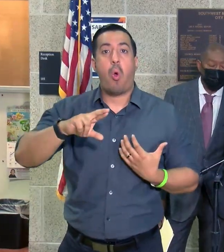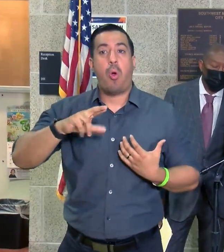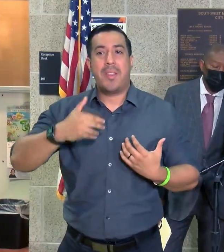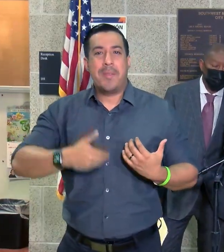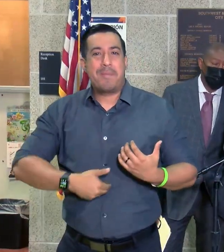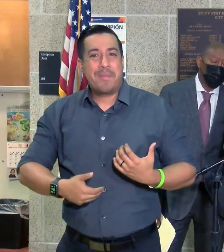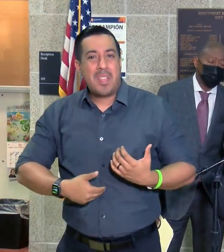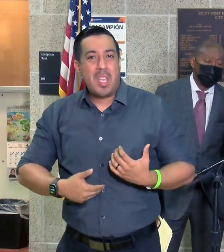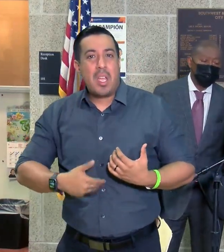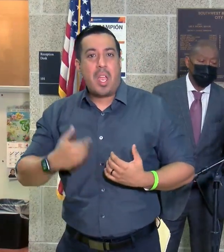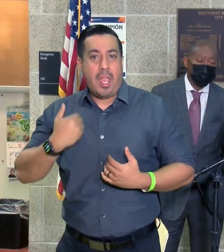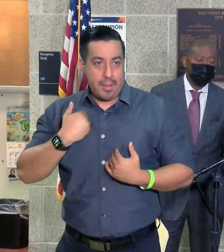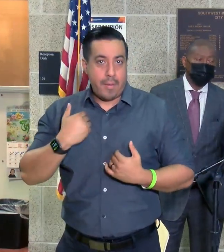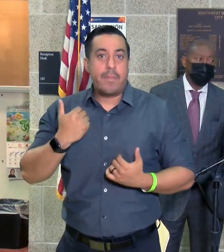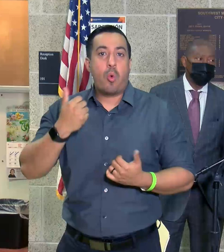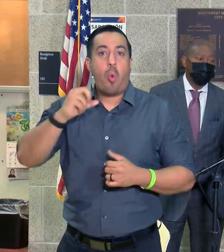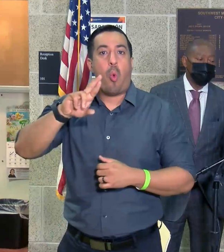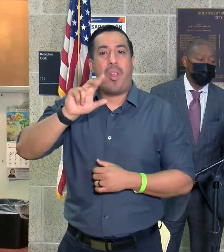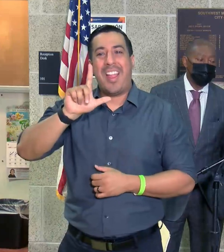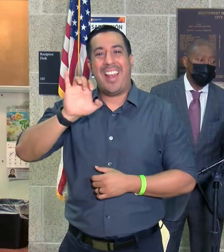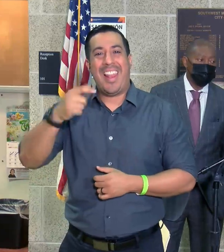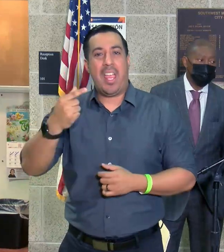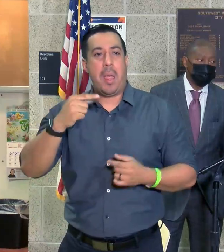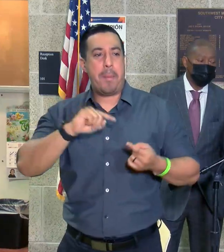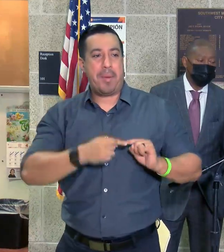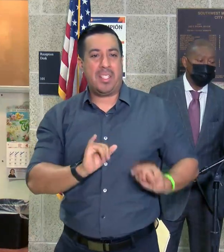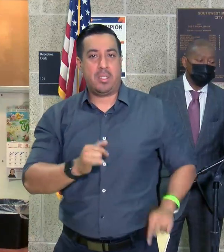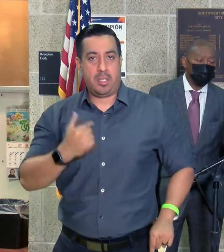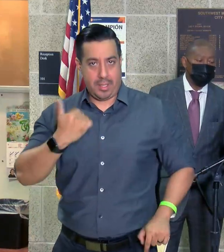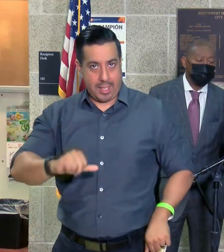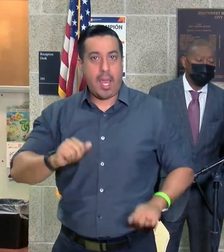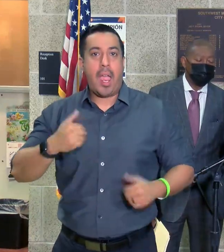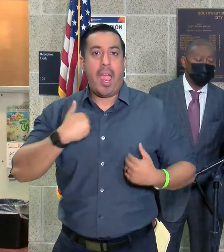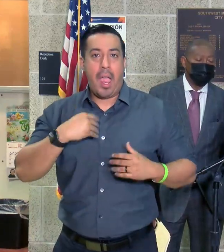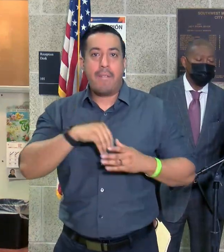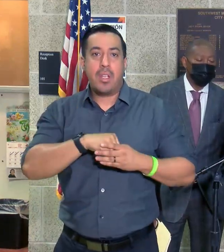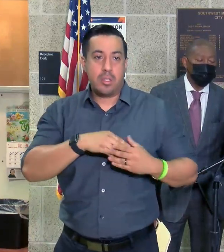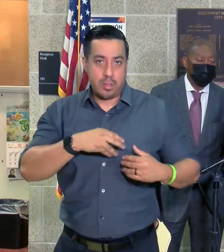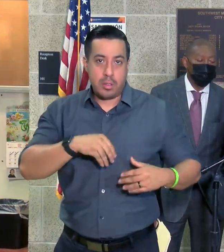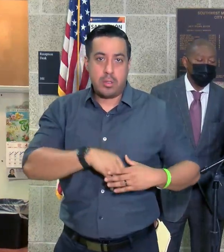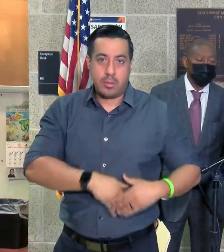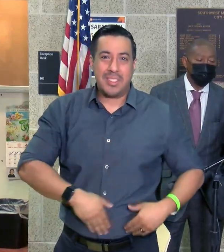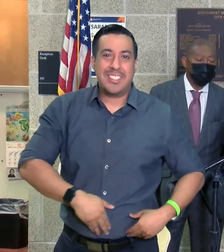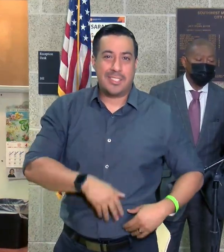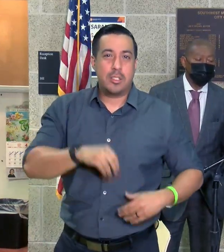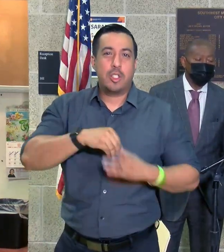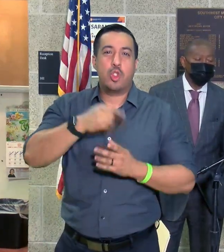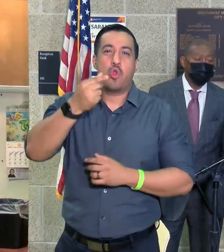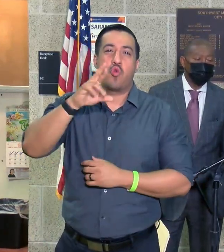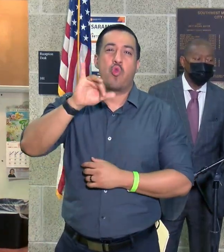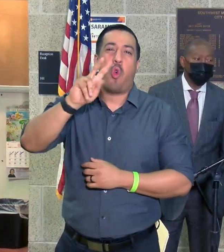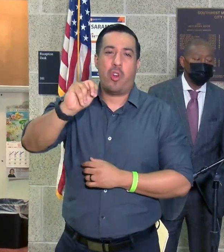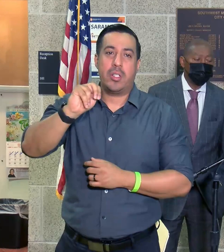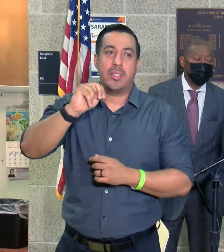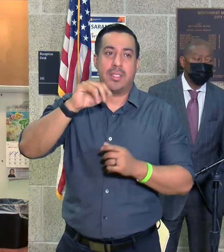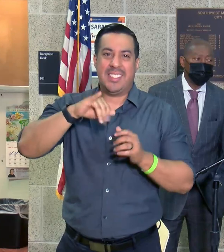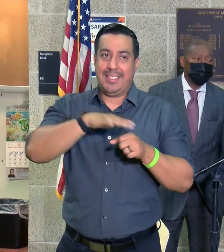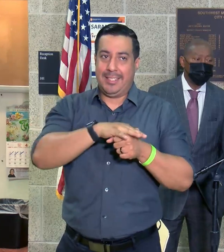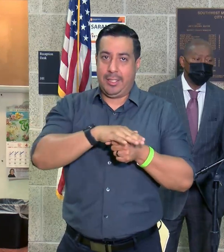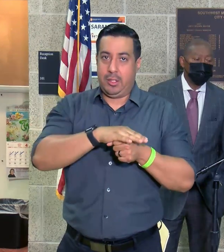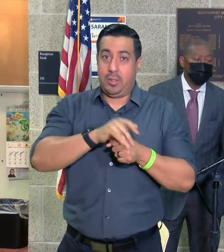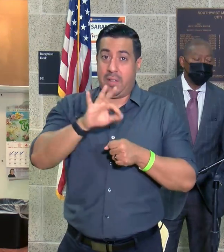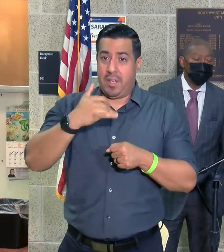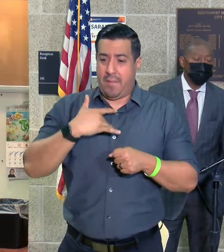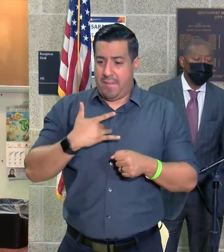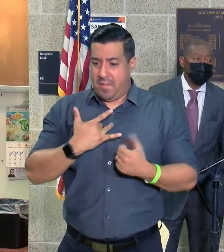blood clots in your abdomen or leg pain because you can develop blood clots in your groin, basically, that can be really serious. And if you have any of those symptoms, you